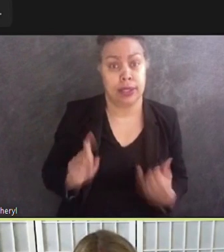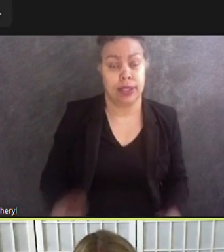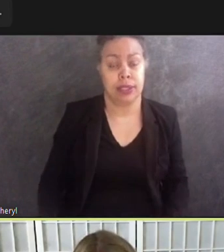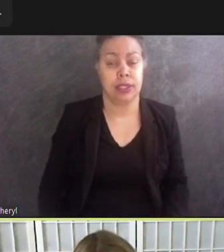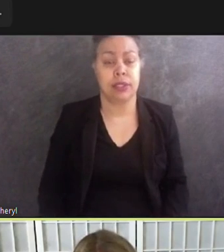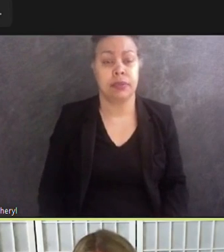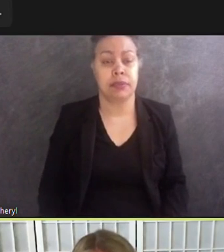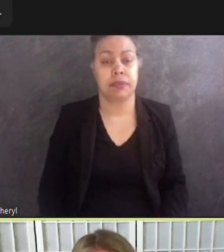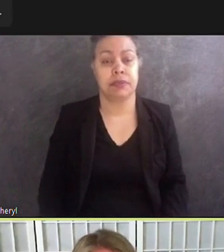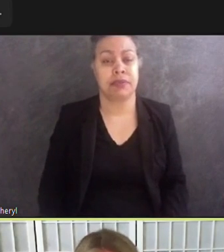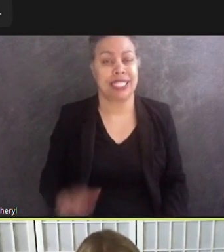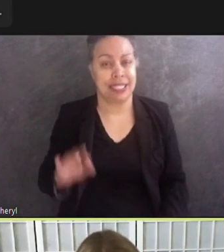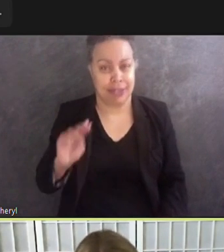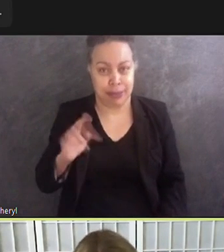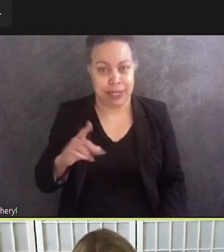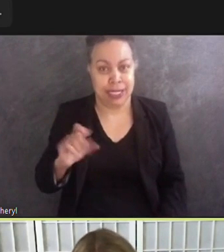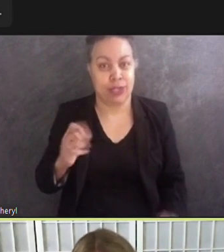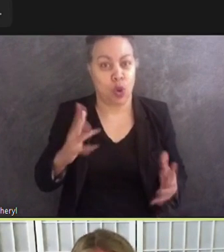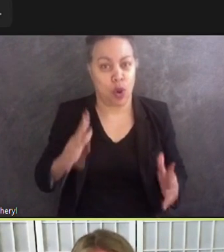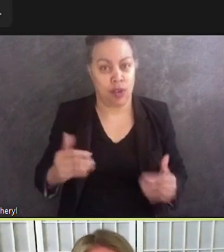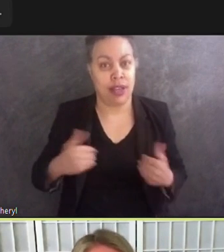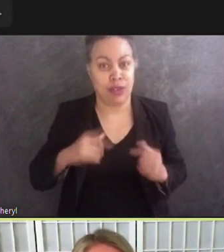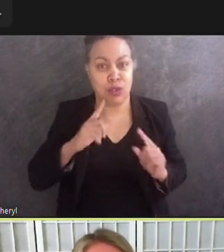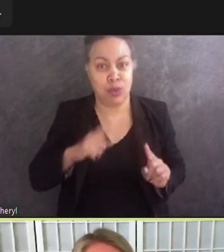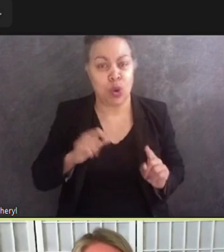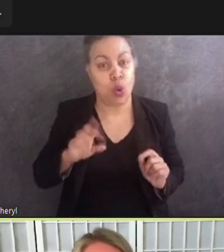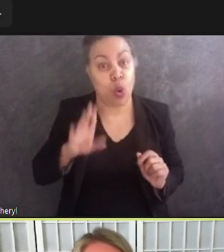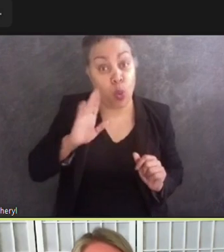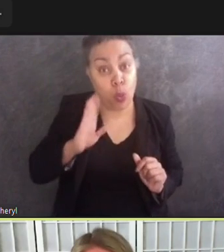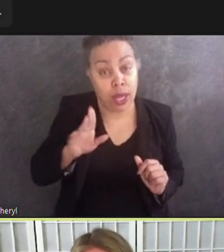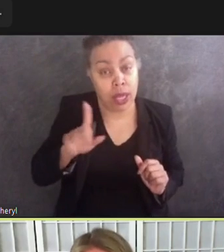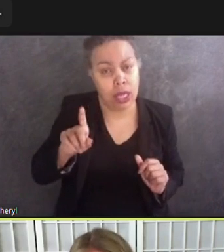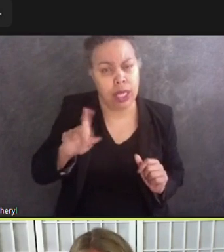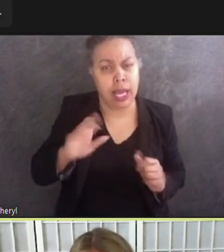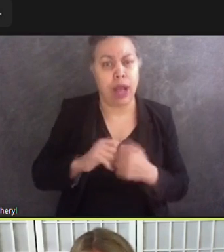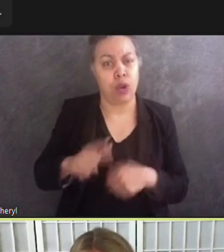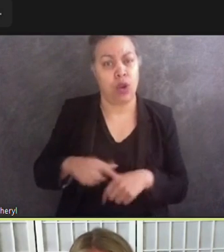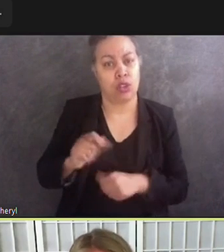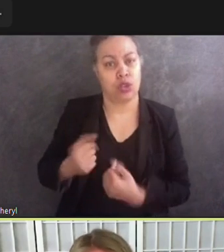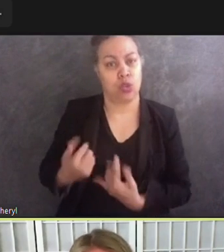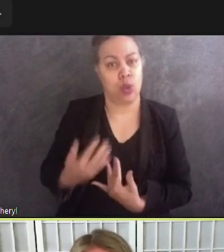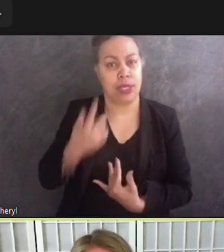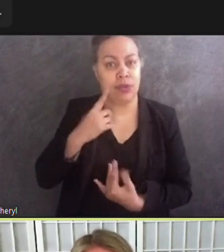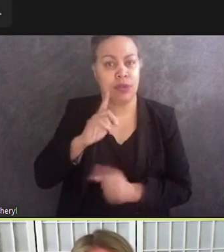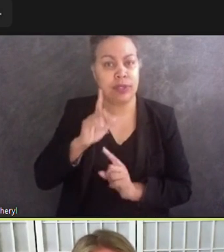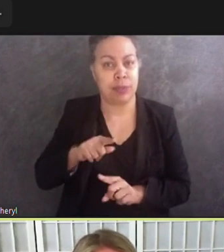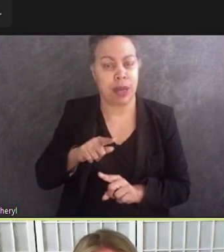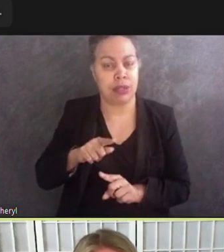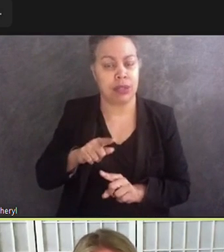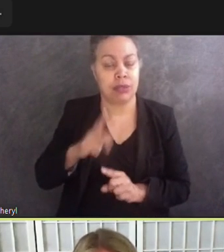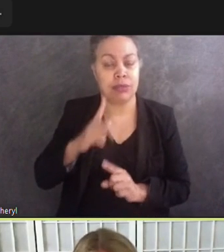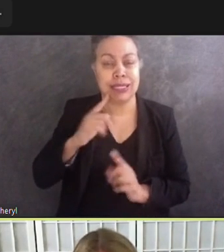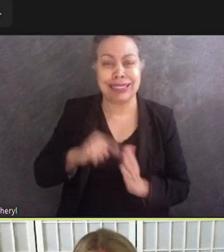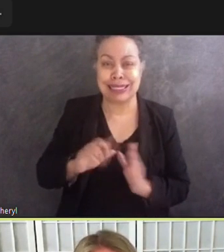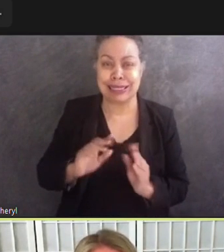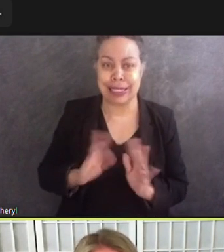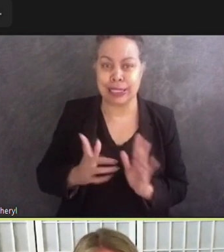has the report or is going to receive it, how long should the world await their response to what clearly is a legal requirement, full